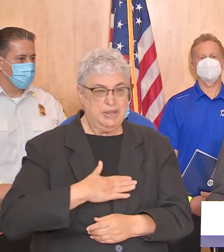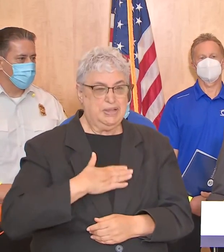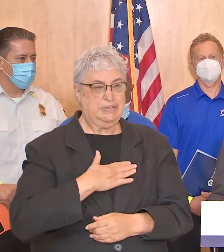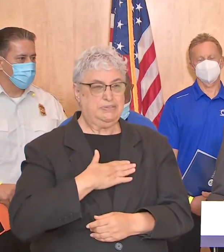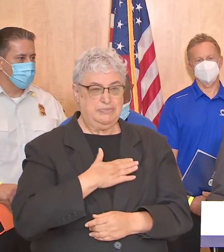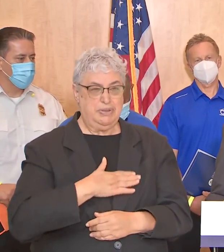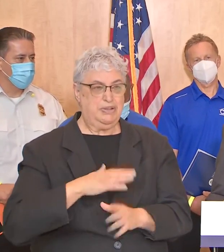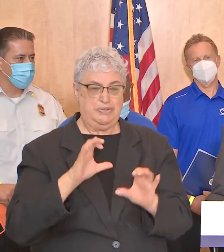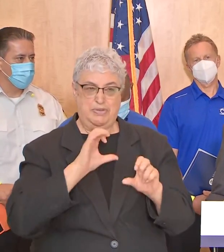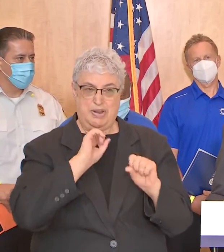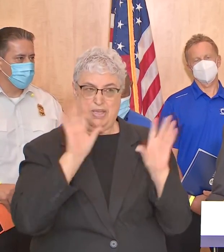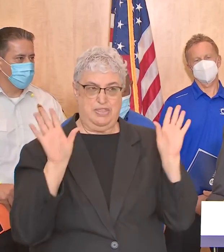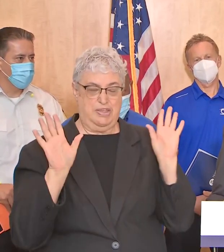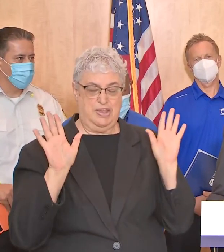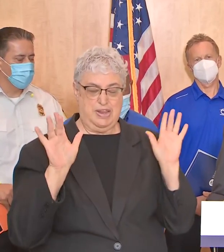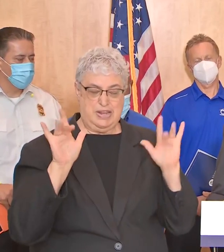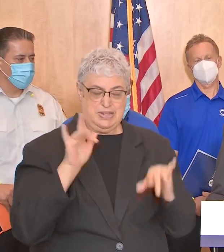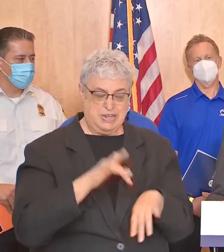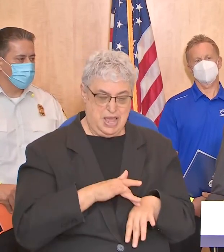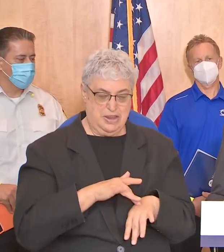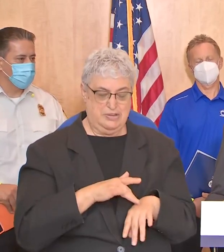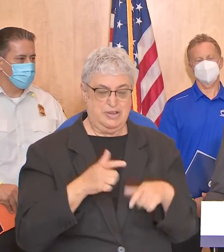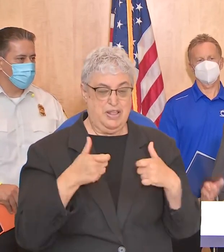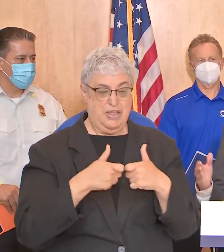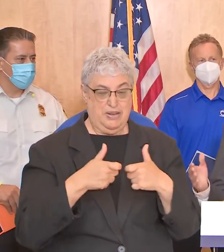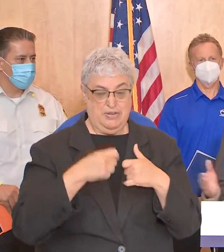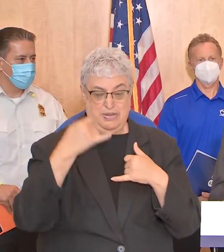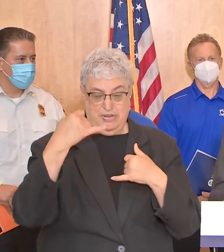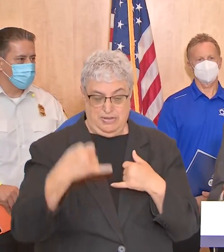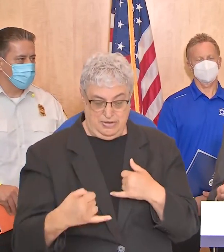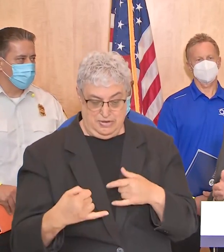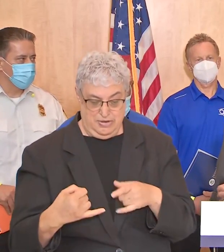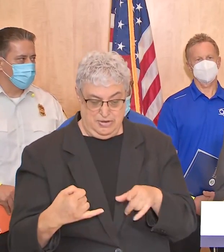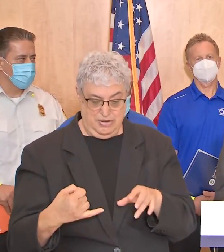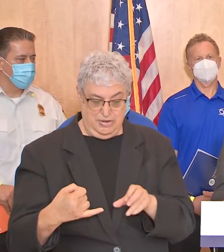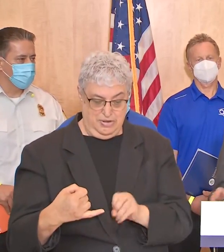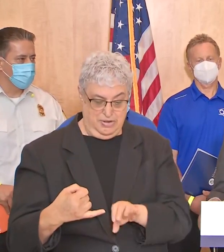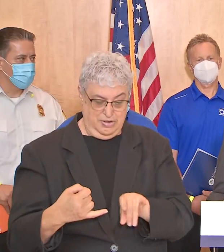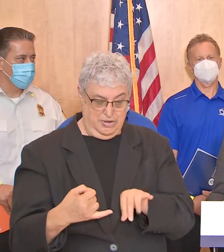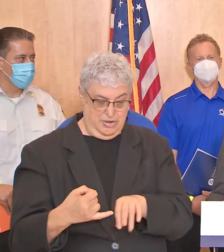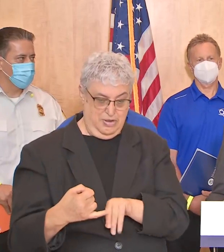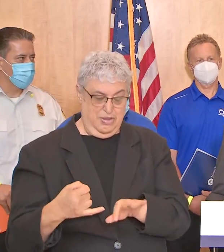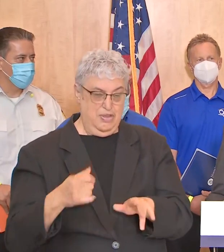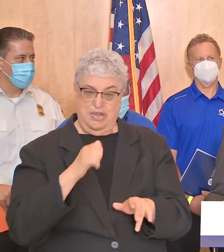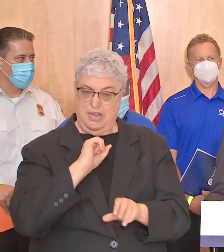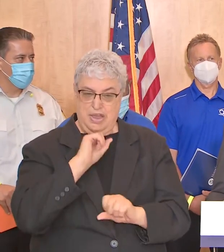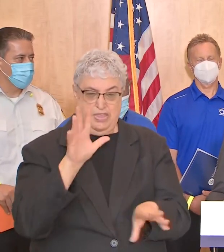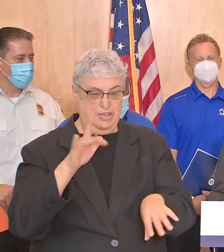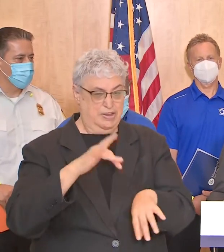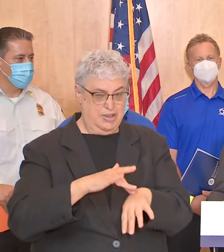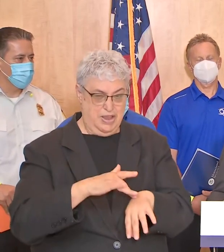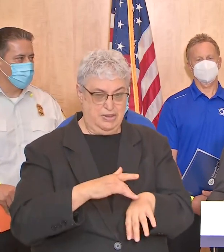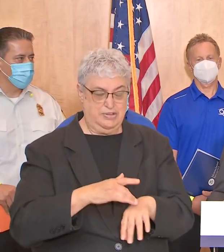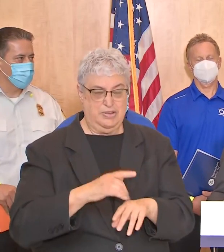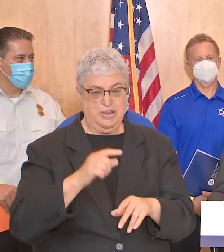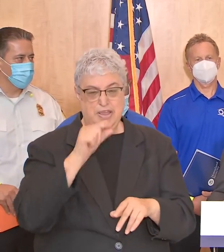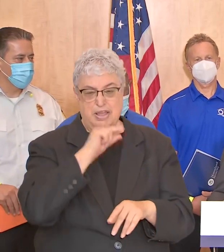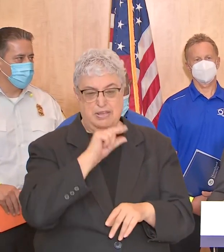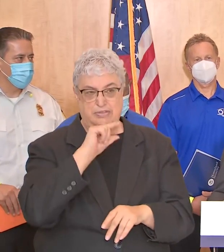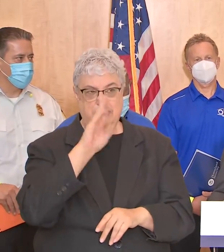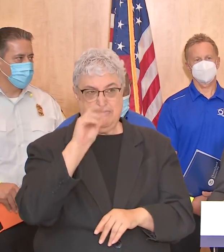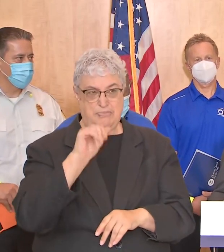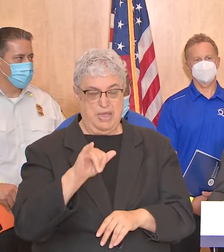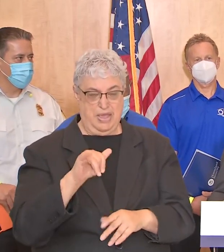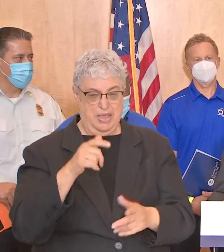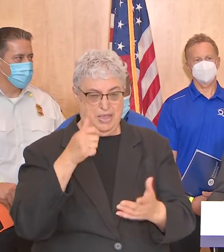do anything with down wires especially as the storm surge approaches in galveston bay that could be a